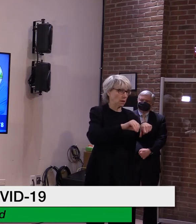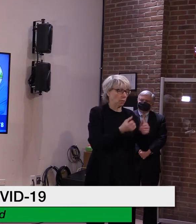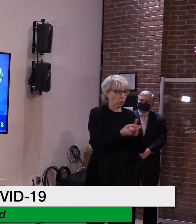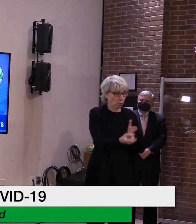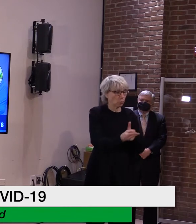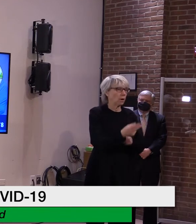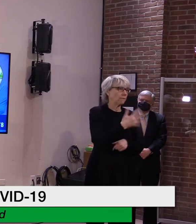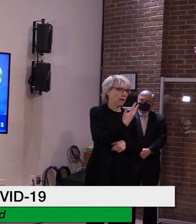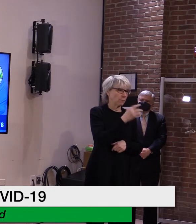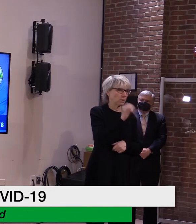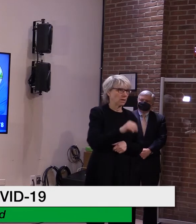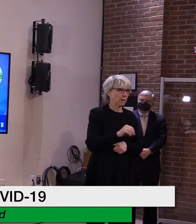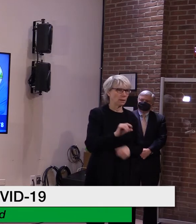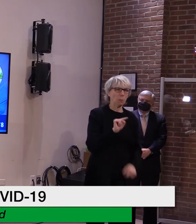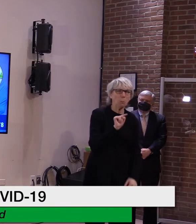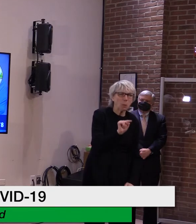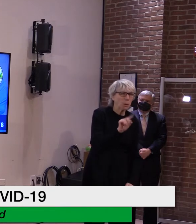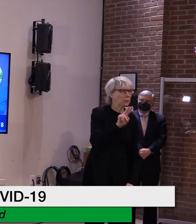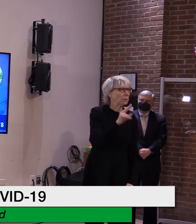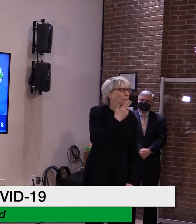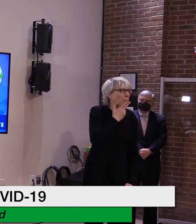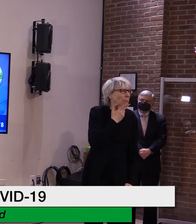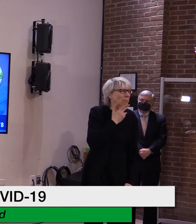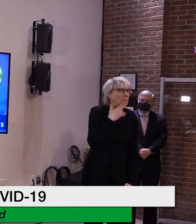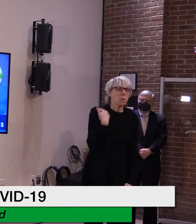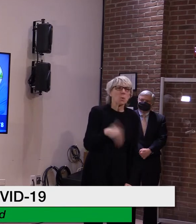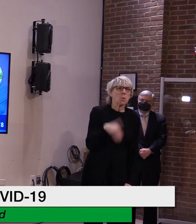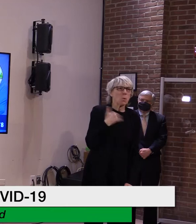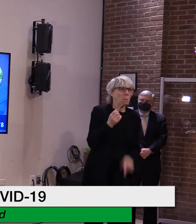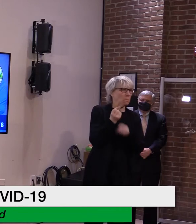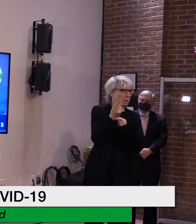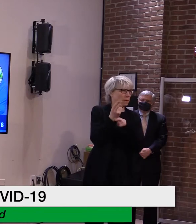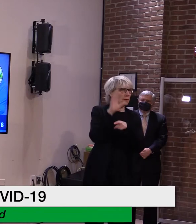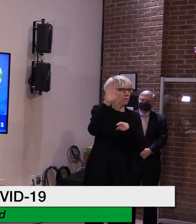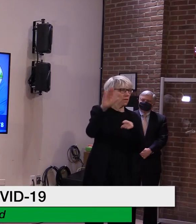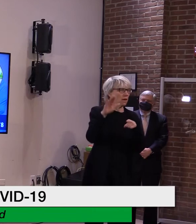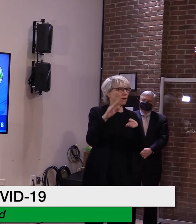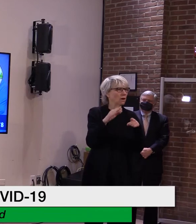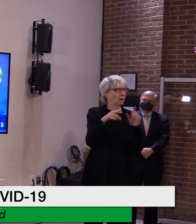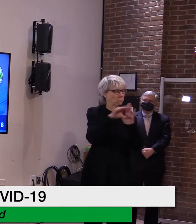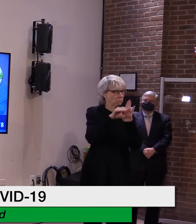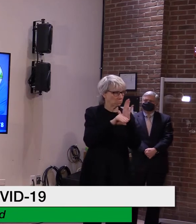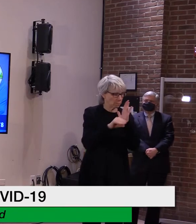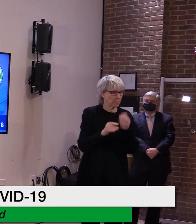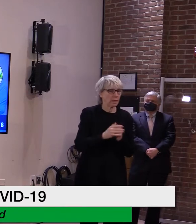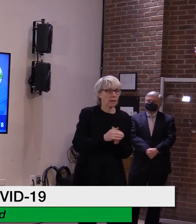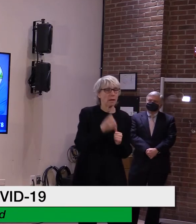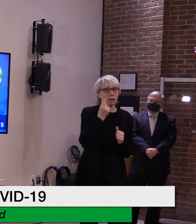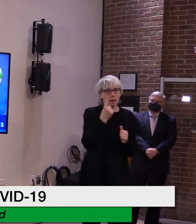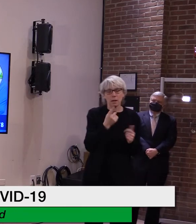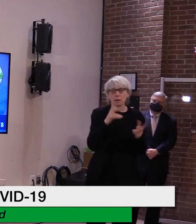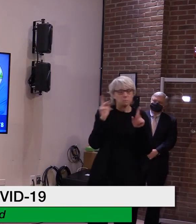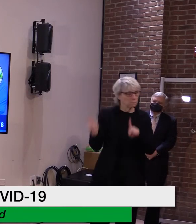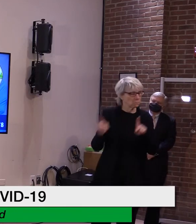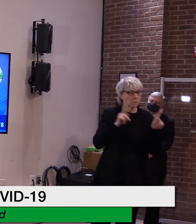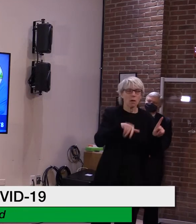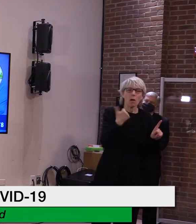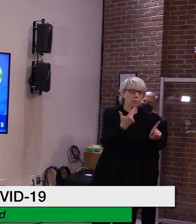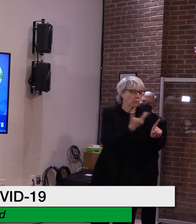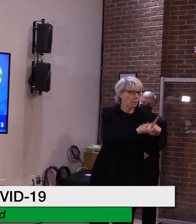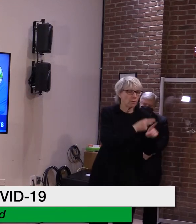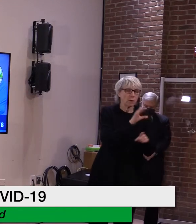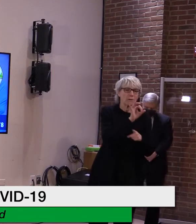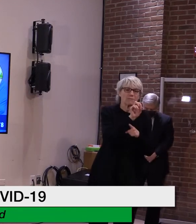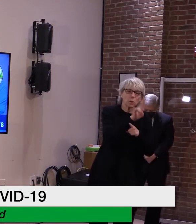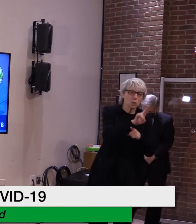is comparable to or lower than other routinely recommended vaccines. And that is with the number of challenges unique